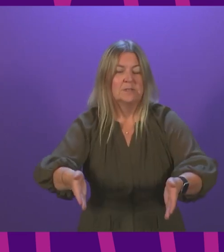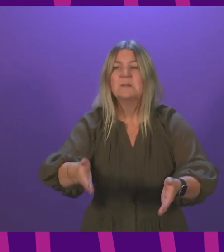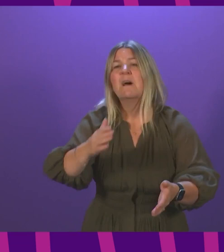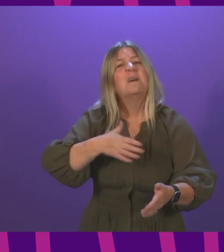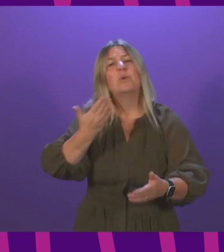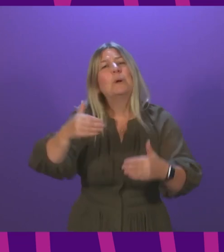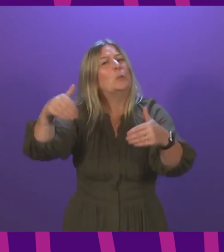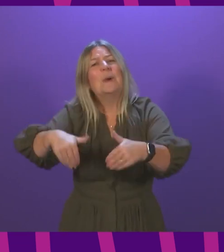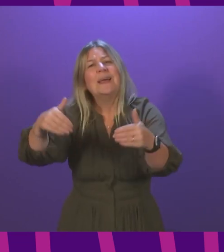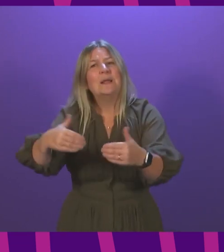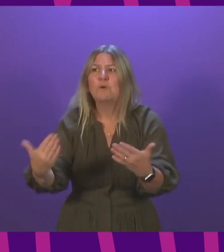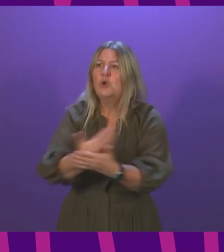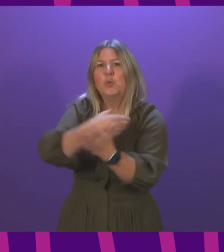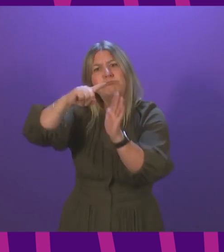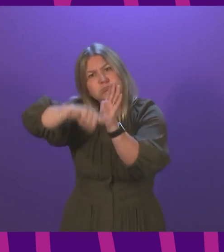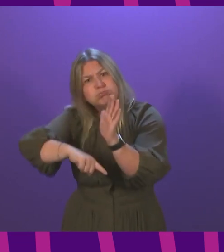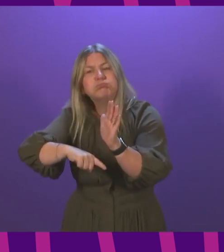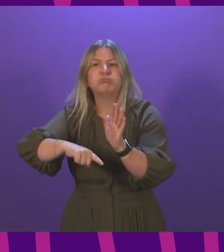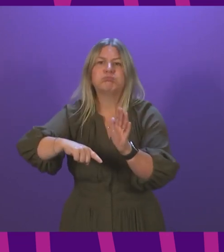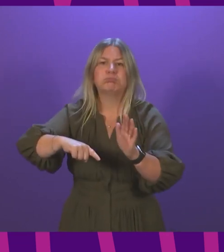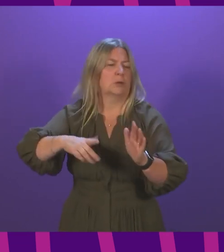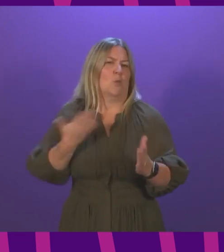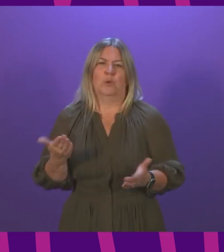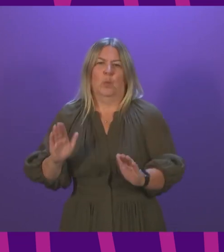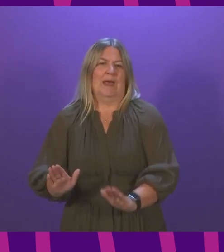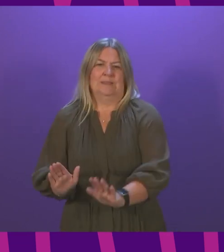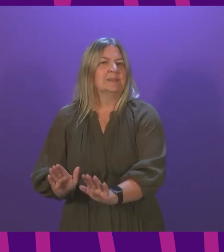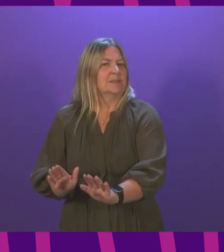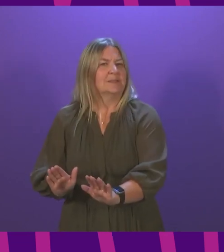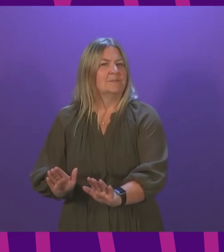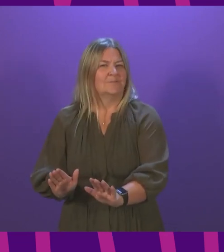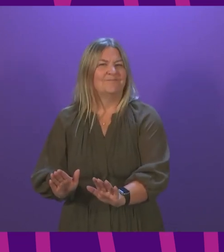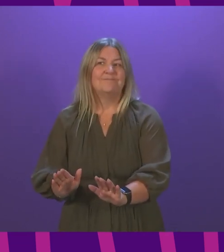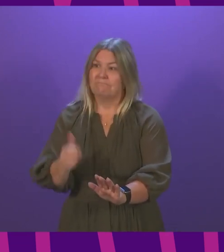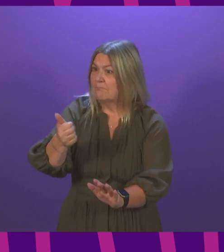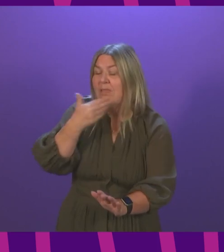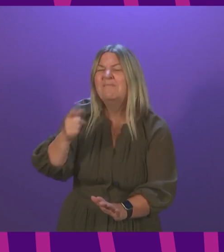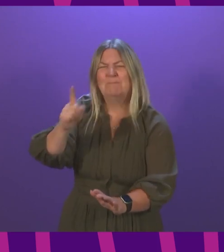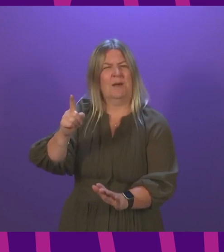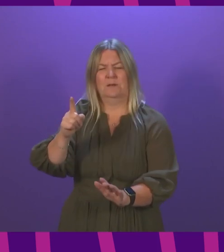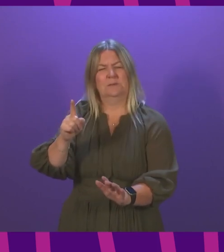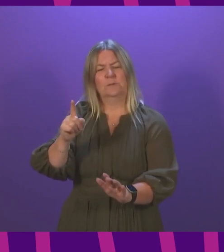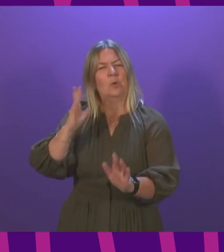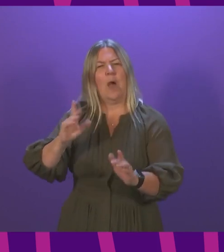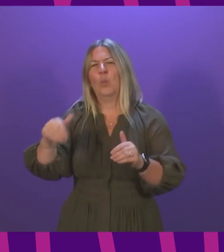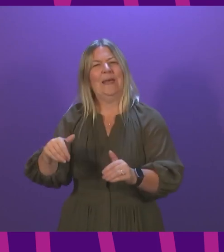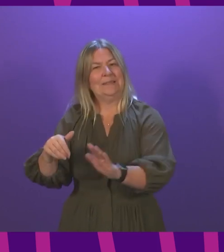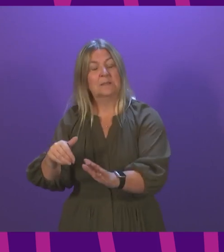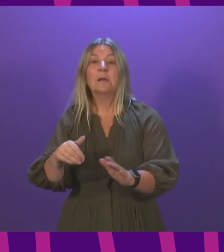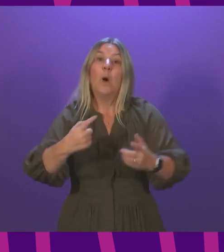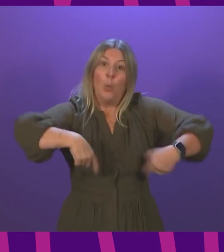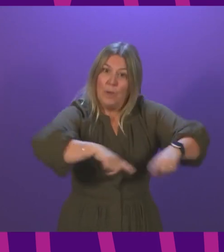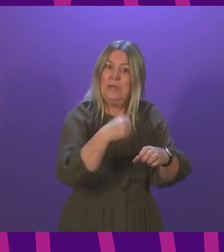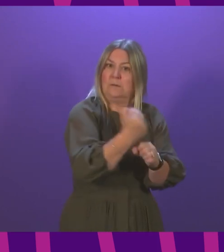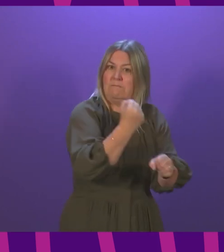legislation, however merited legislation may or may not turn out to be. I don't want to wait for that. We have set out a very detailed